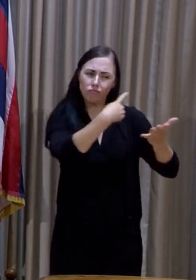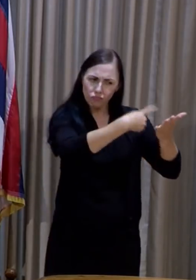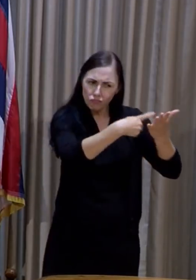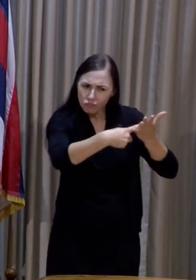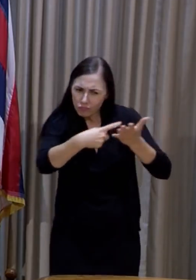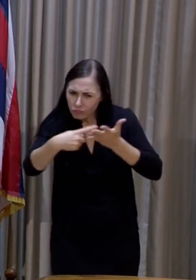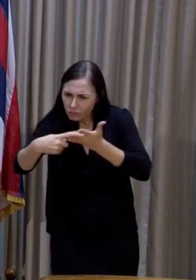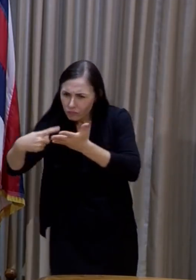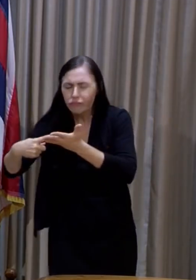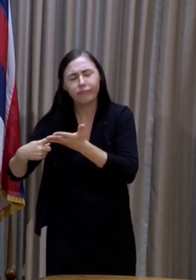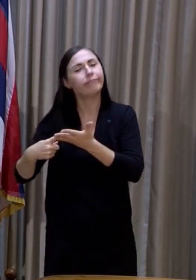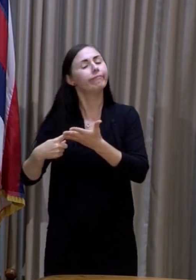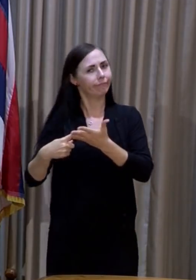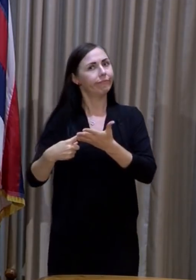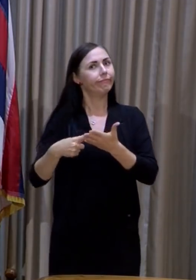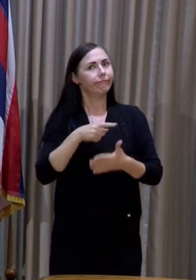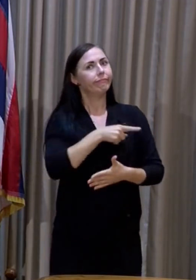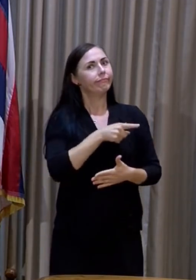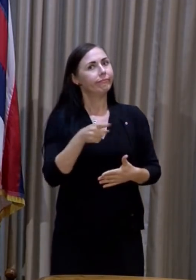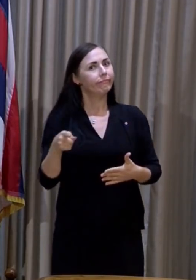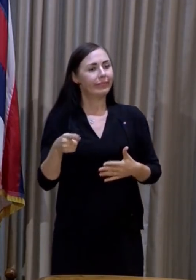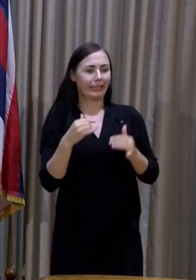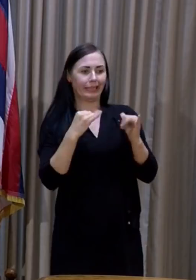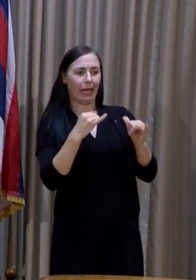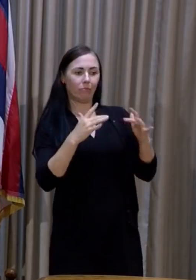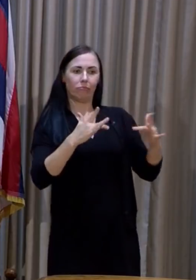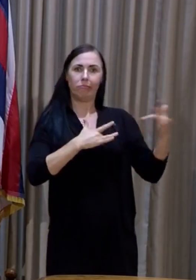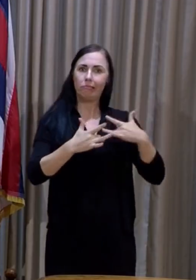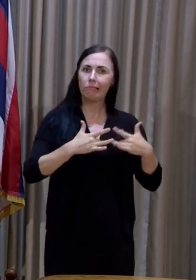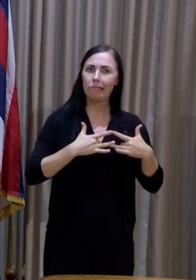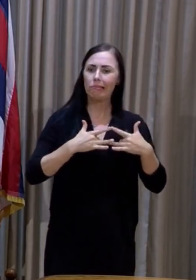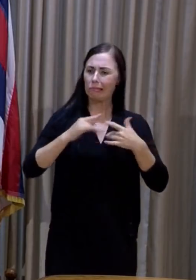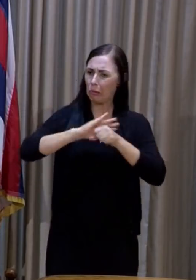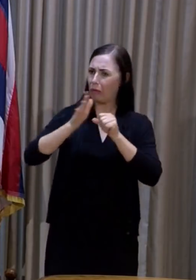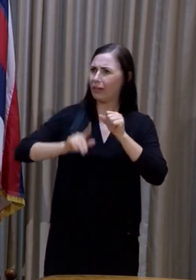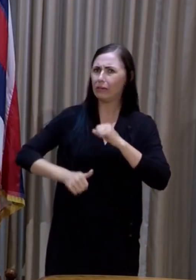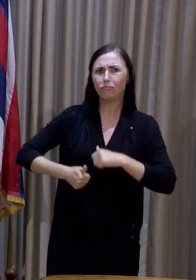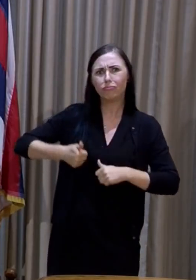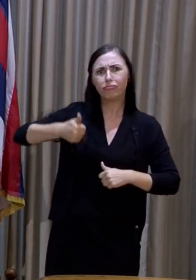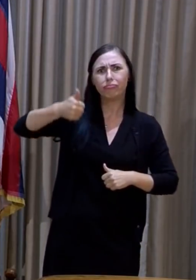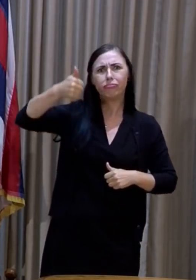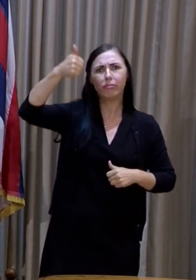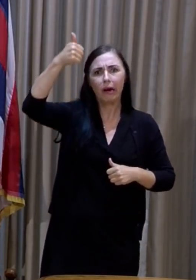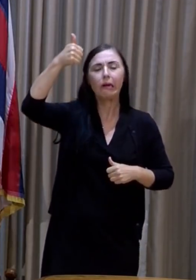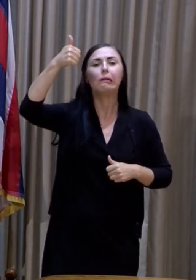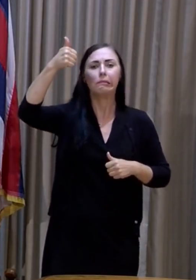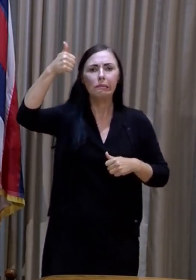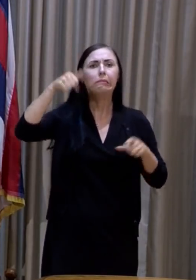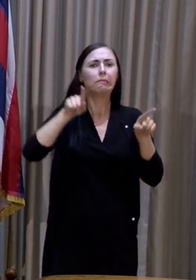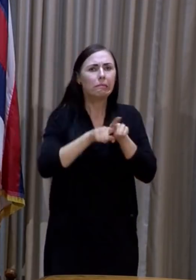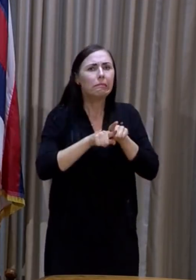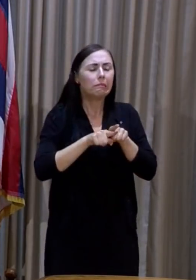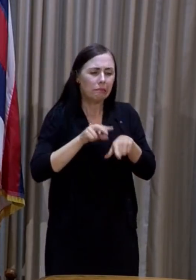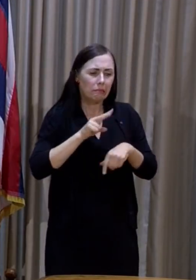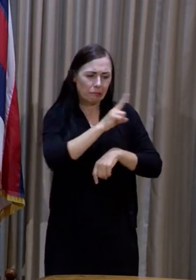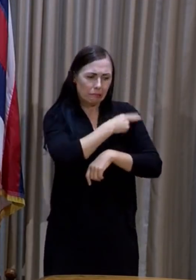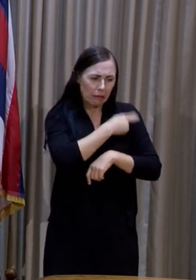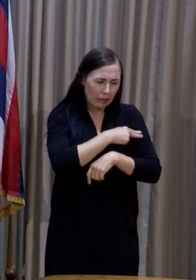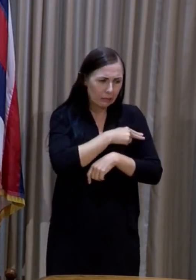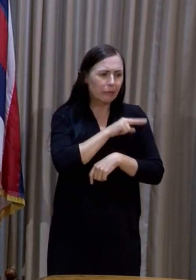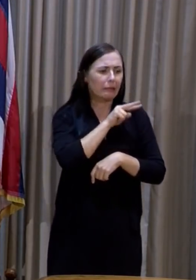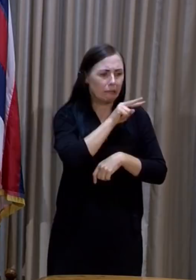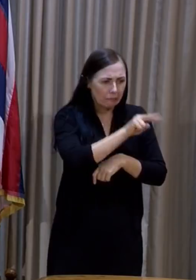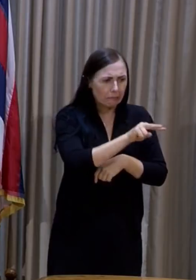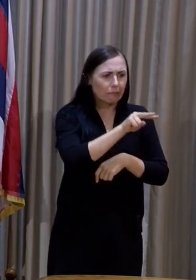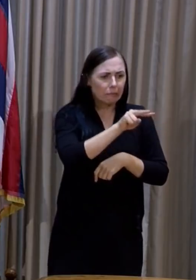we are all concerned with the surging cases and have been monitoring hospital capacity all